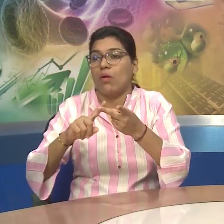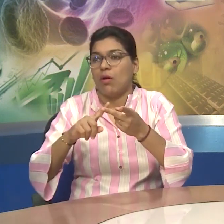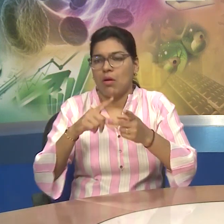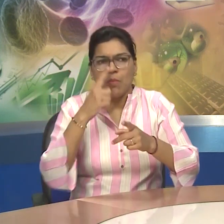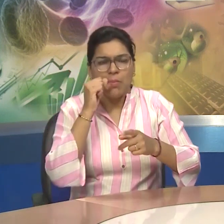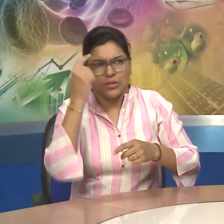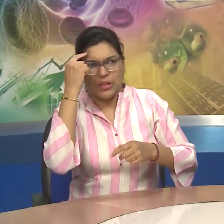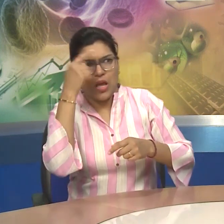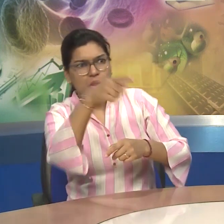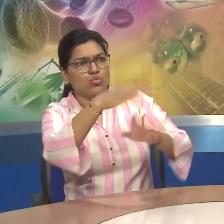Plays A